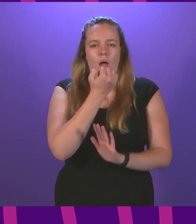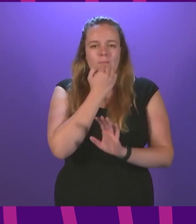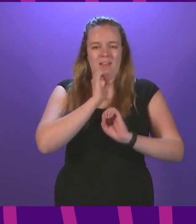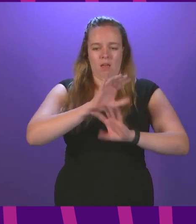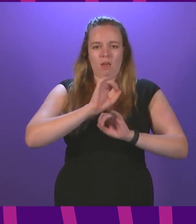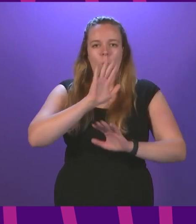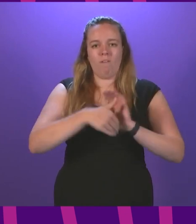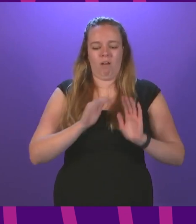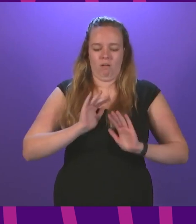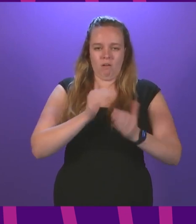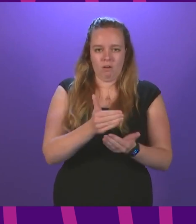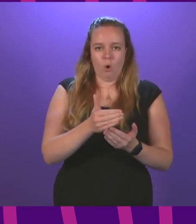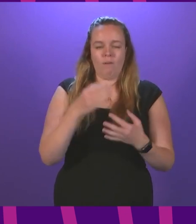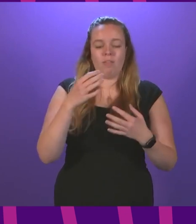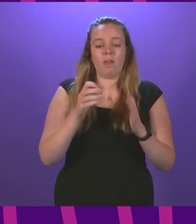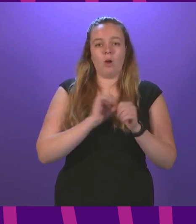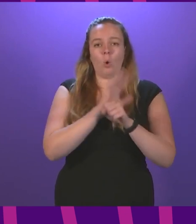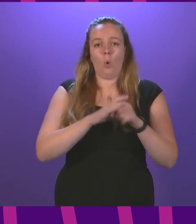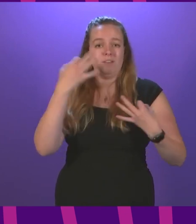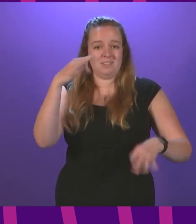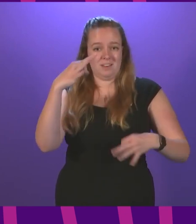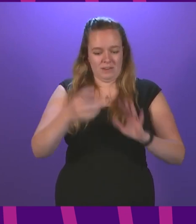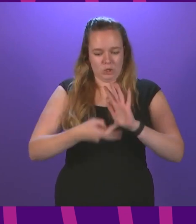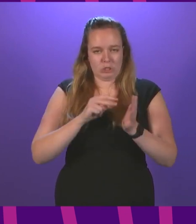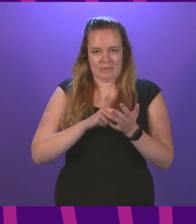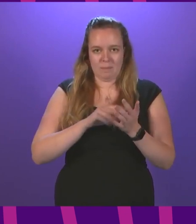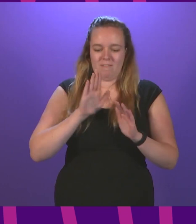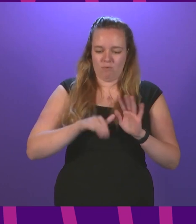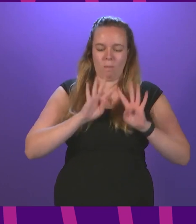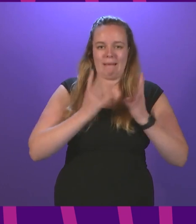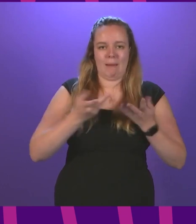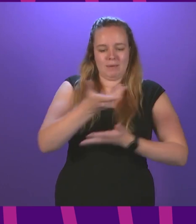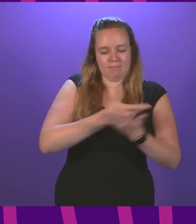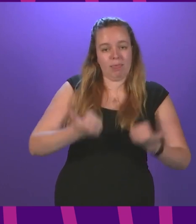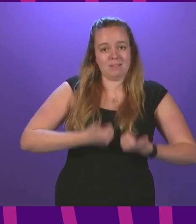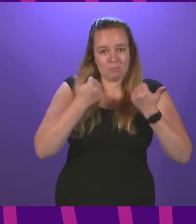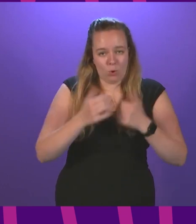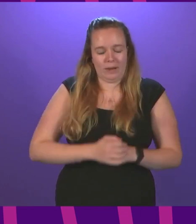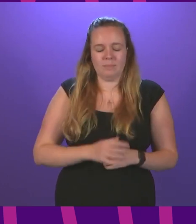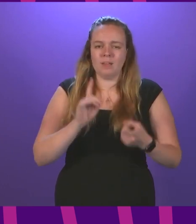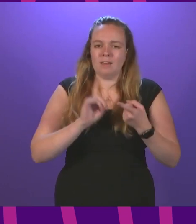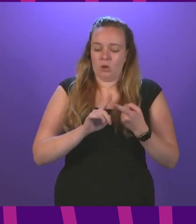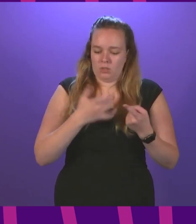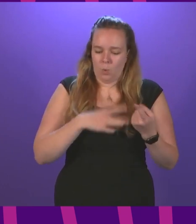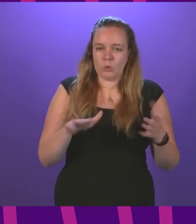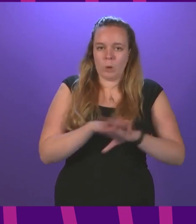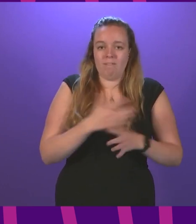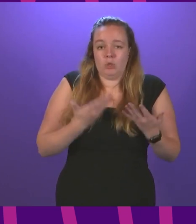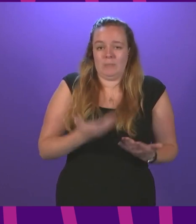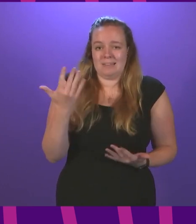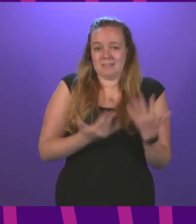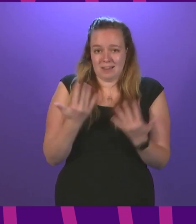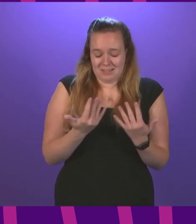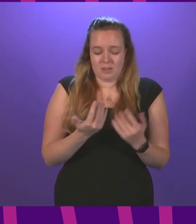introduction of the Covid certification scheme following a discussion at Cabinet this morning. Firstly, though, I will cover today's statistics.